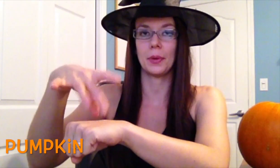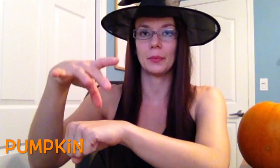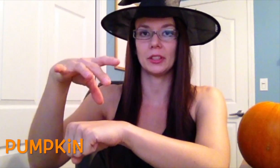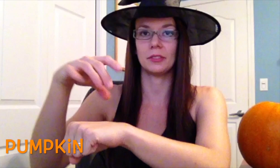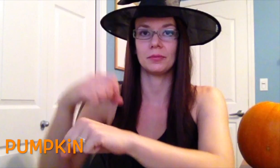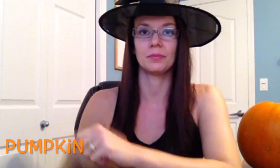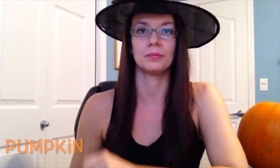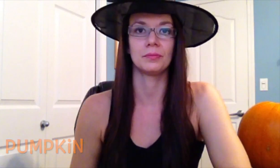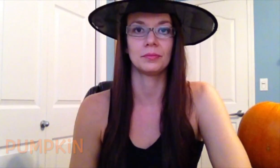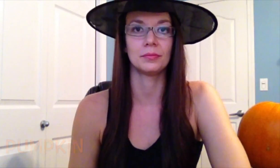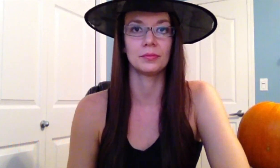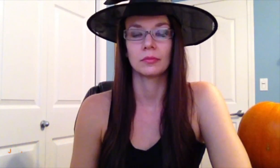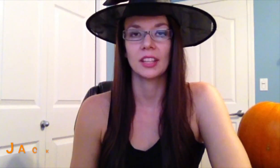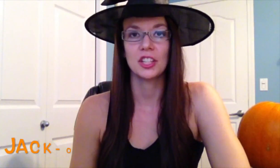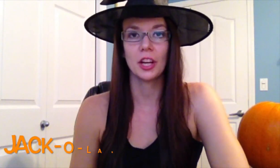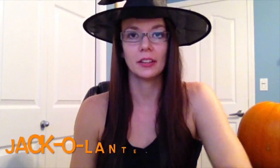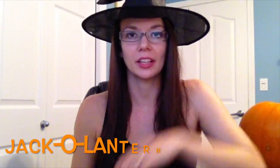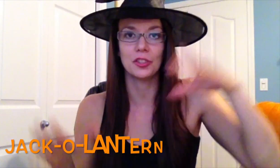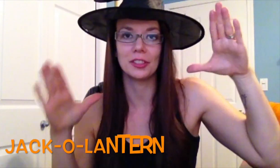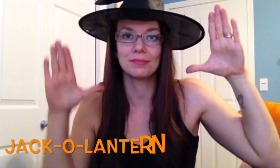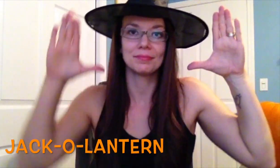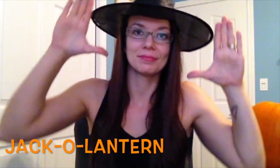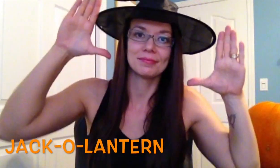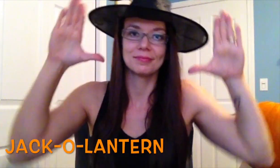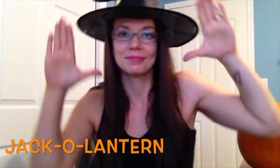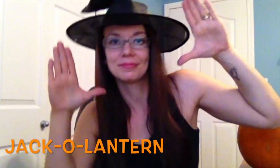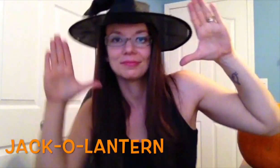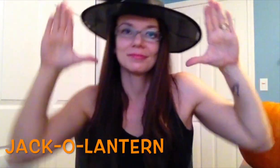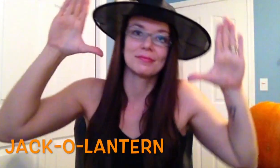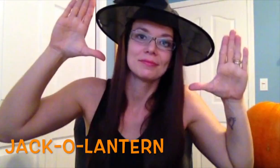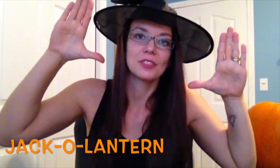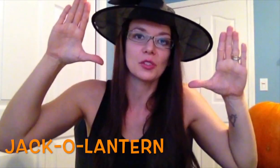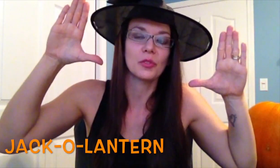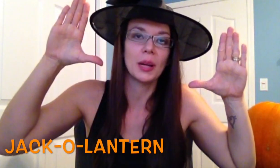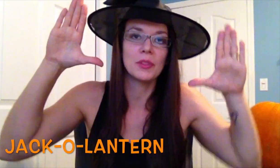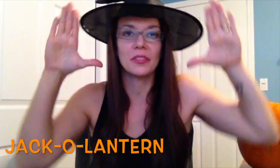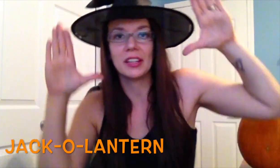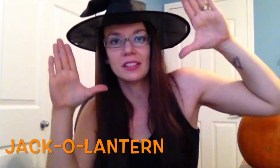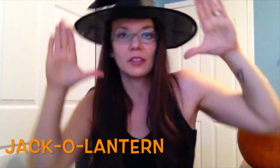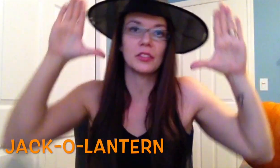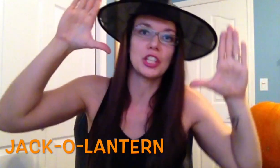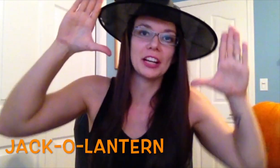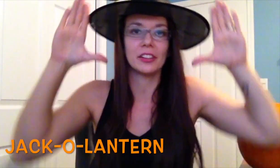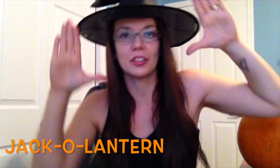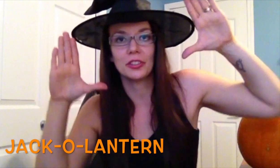Pumpkin. Jack-o'-lantern. Just frame the face of the jack-o'-lantern.